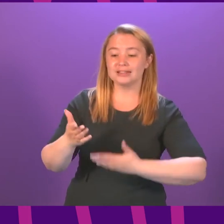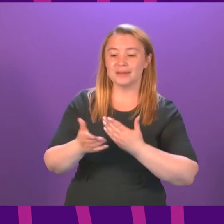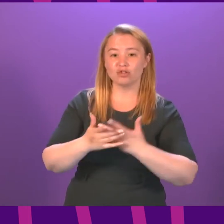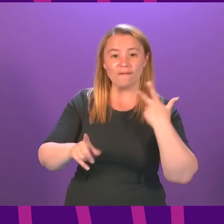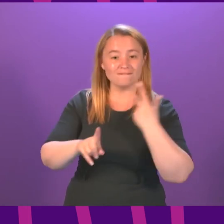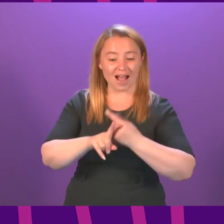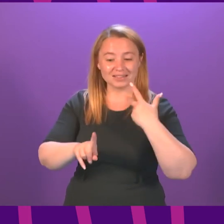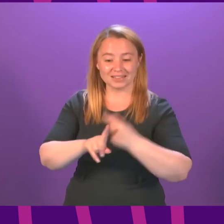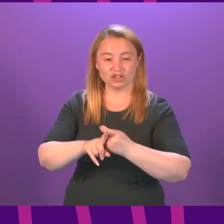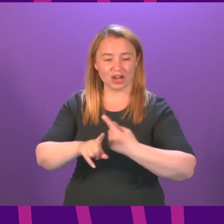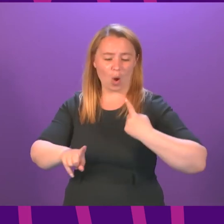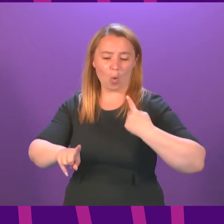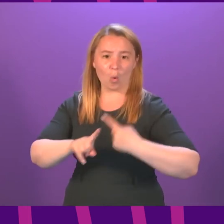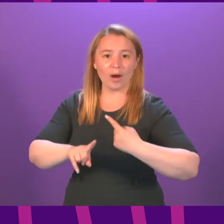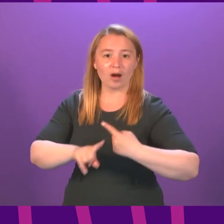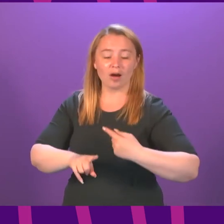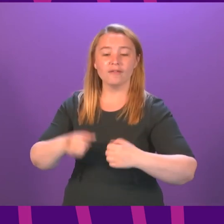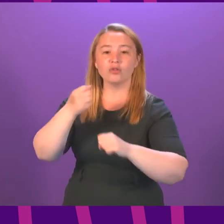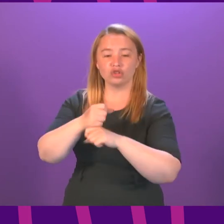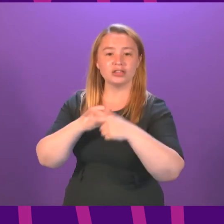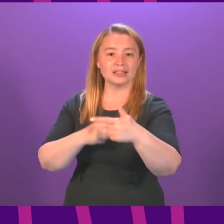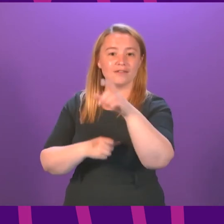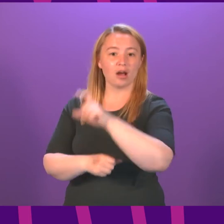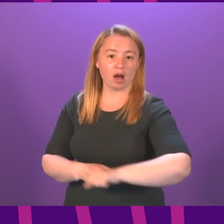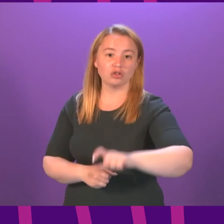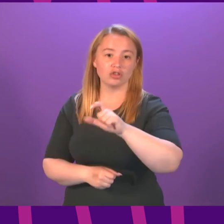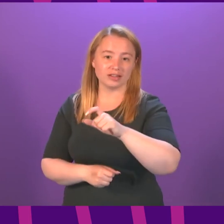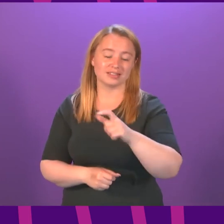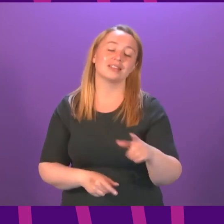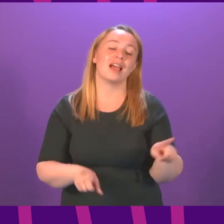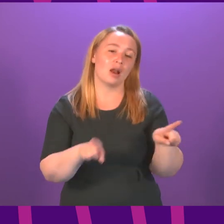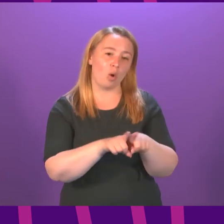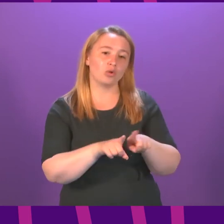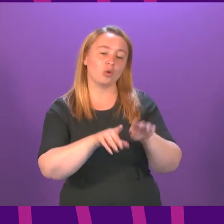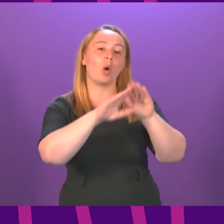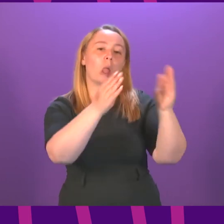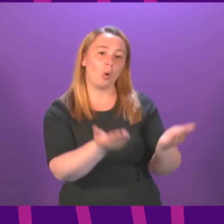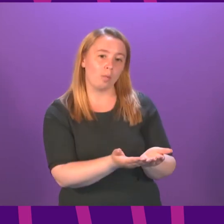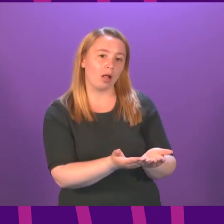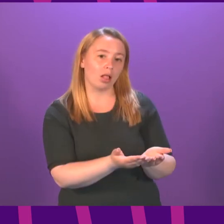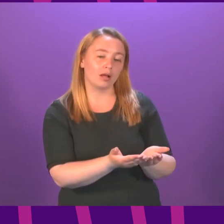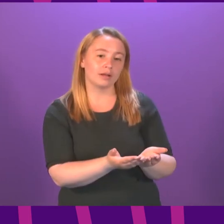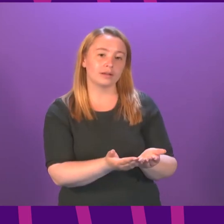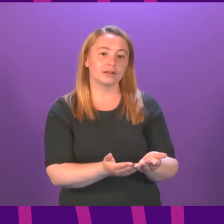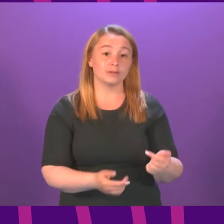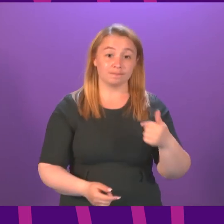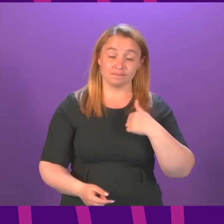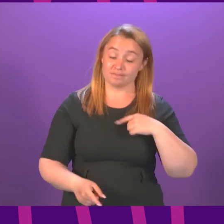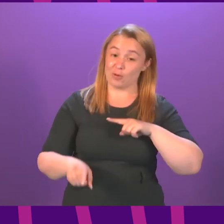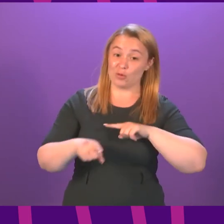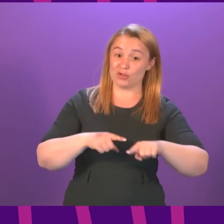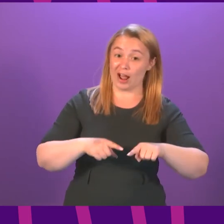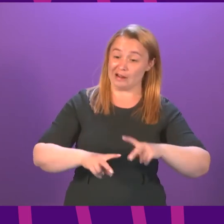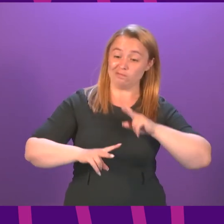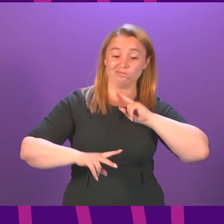just in the countries of the G7 but globally as well and I will continue to add as loudly as I can